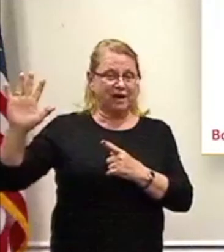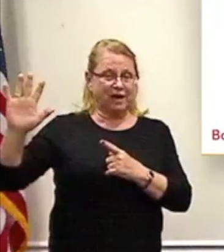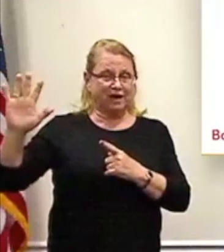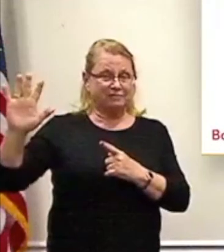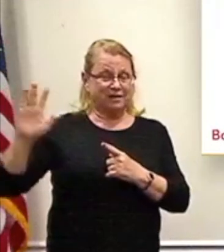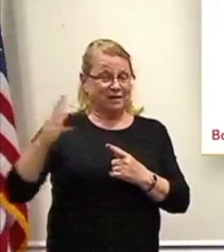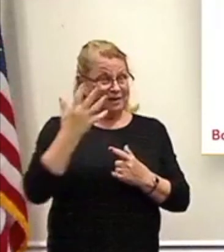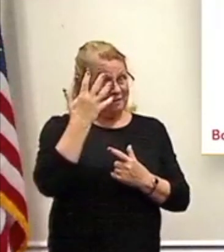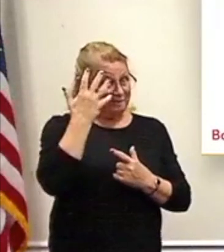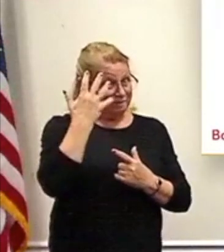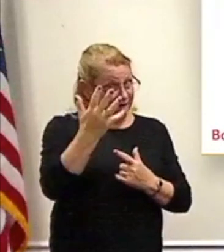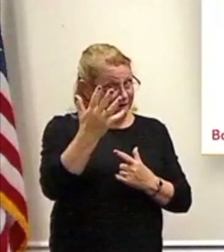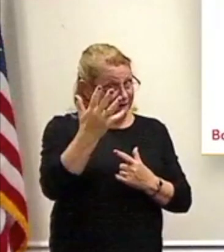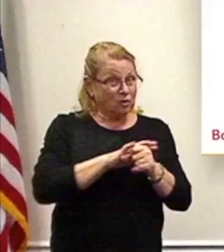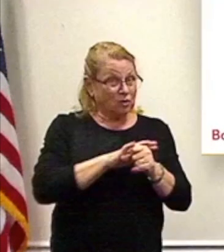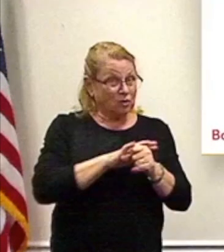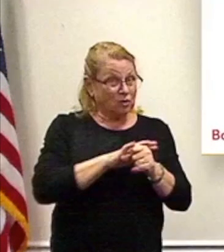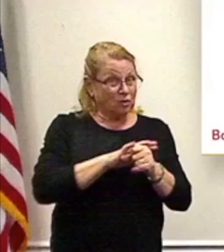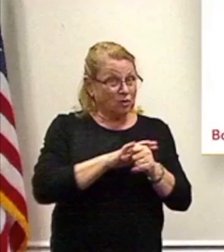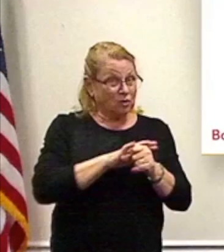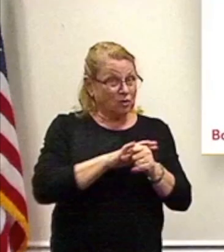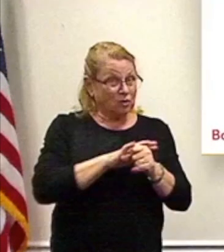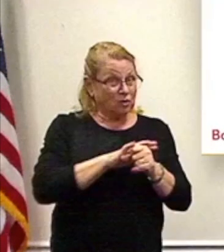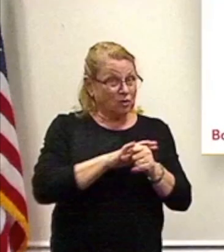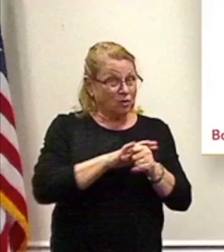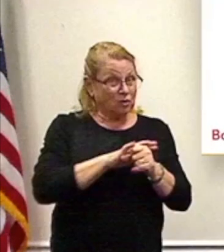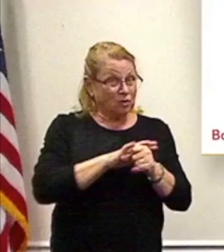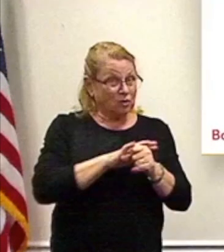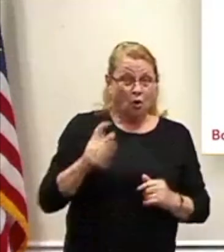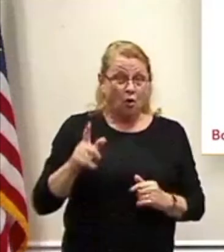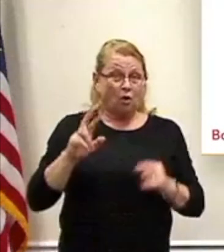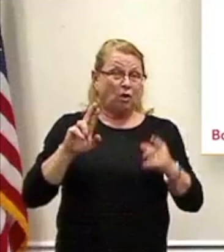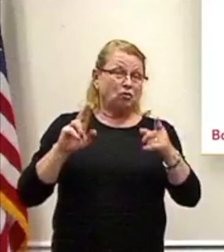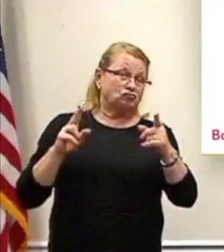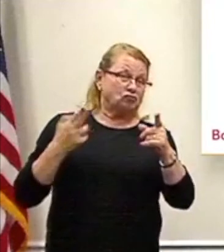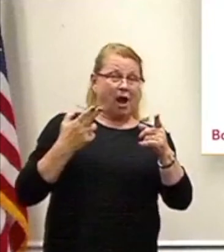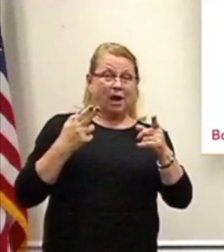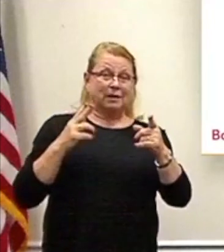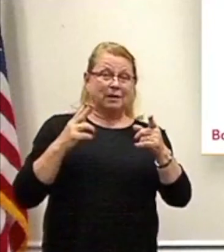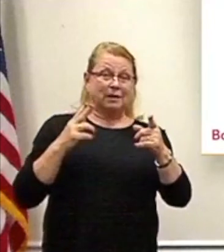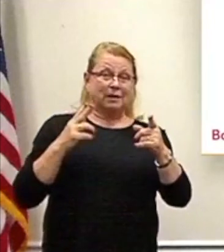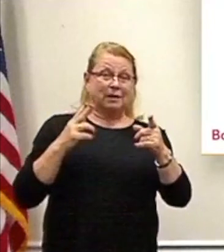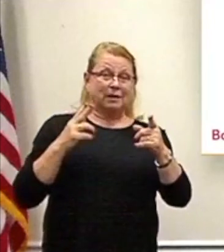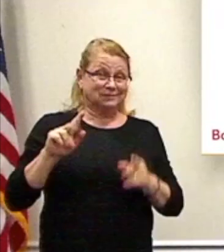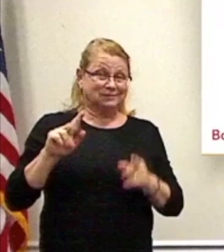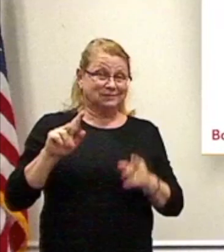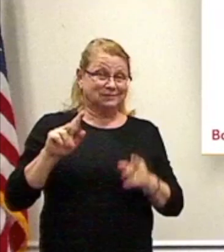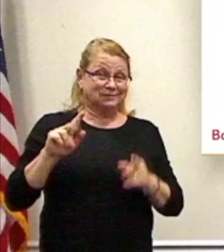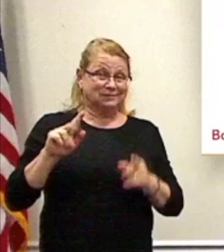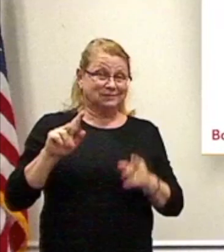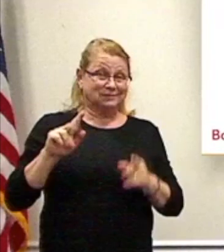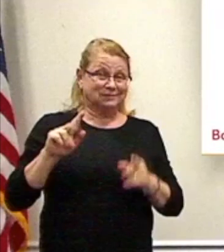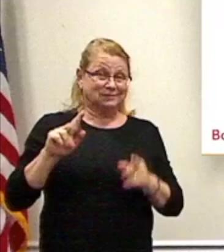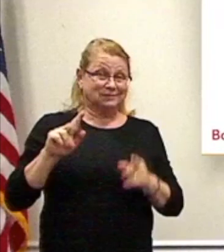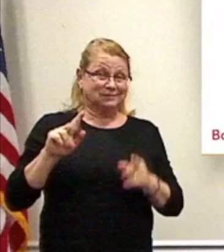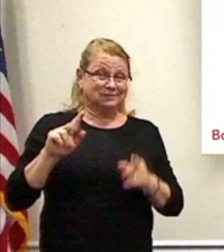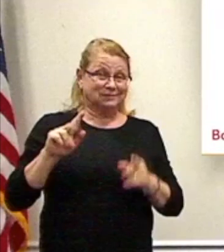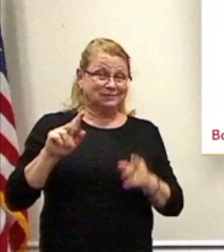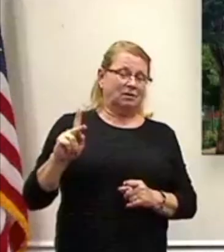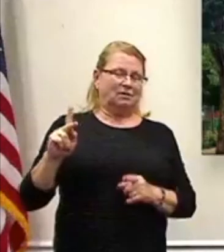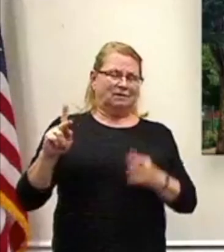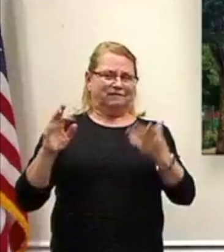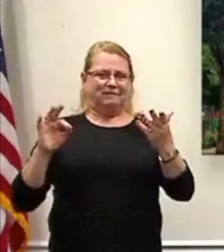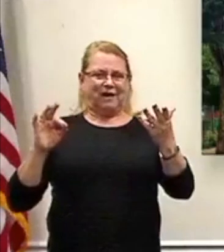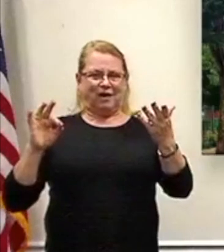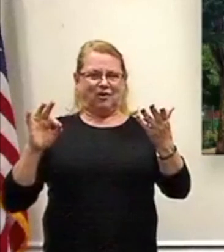five locations. Fishkill Town Hall, Rhinebeck Town Hall, Millbrook Firehouse, Duchess, Board of Elections in Poughkeepsie, and the Boardman Road Branch Library. We're going to go to one more